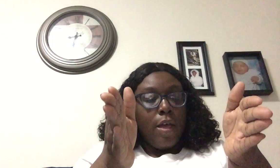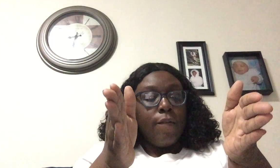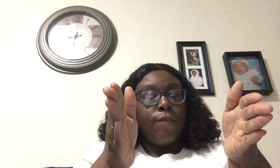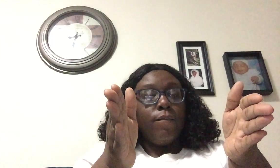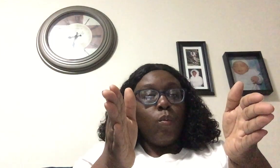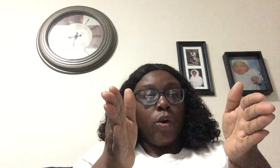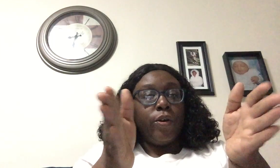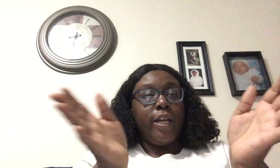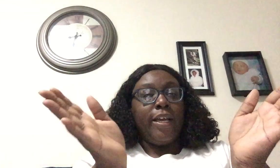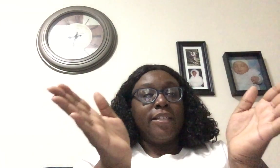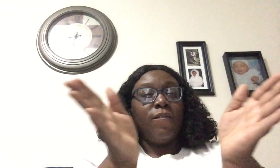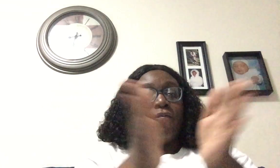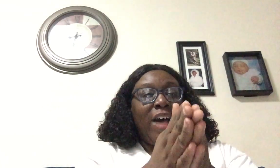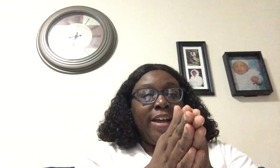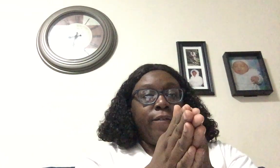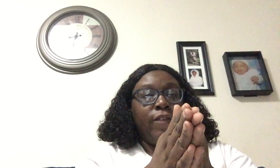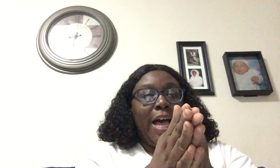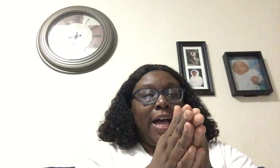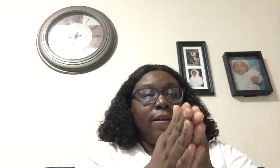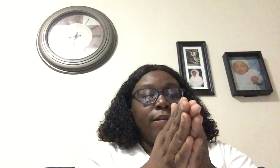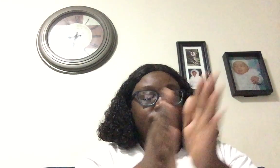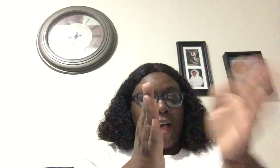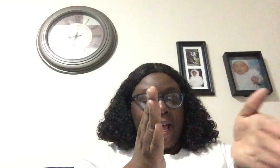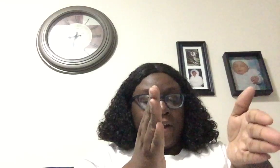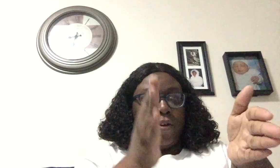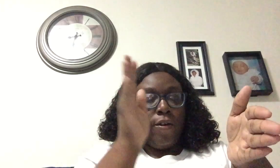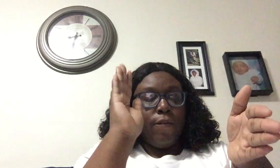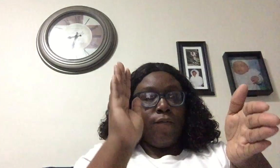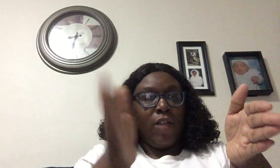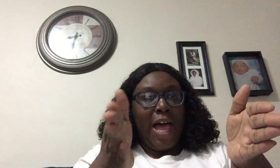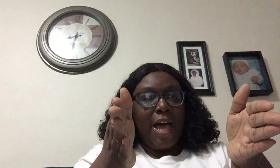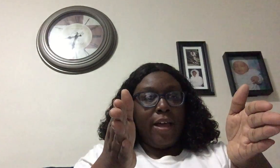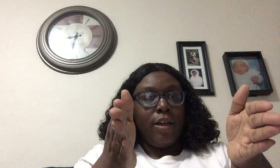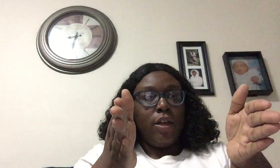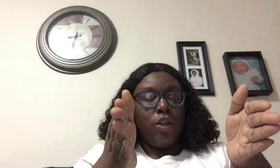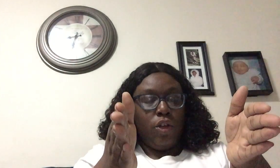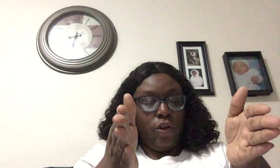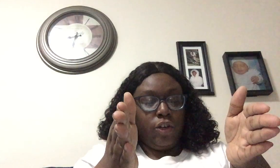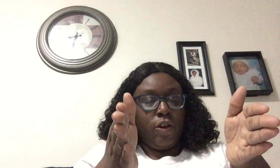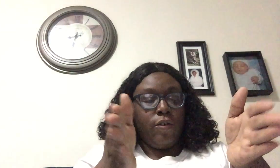Word is firefly. Fire. Fly. Your turn.